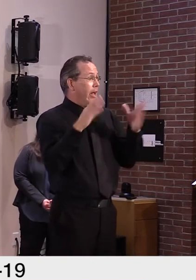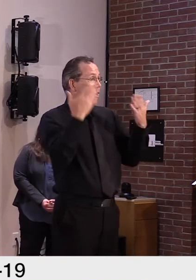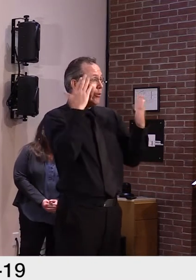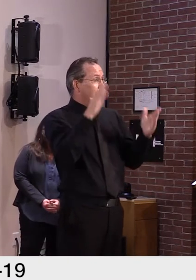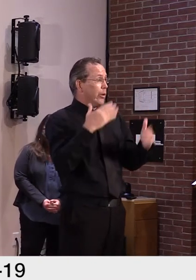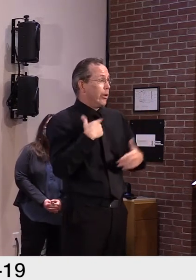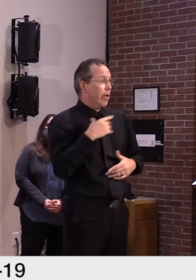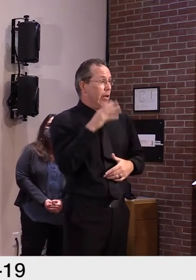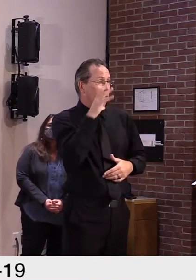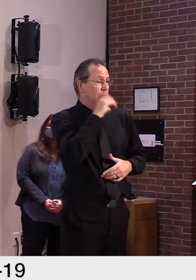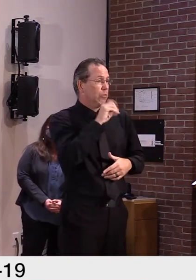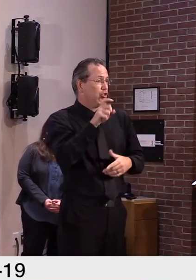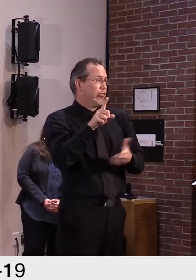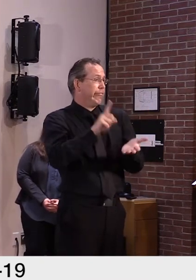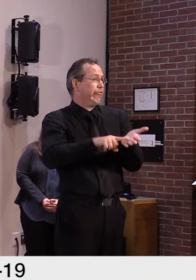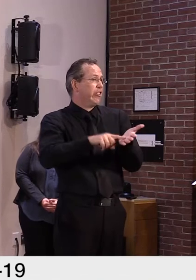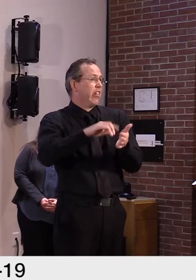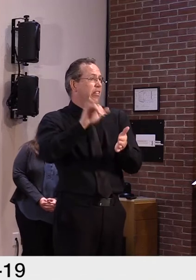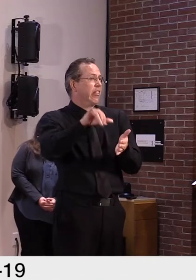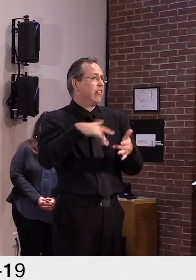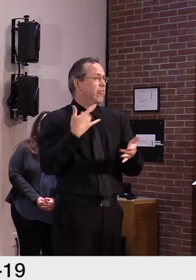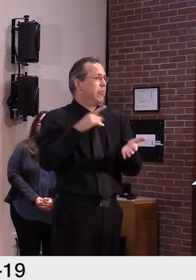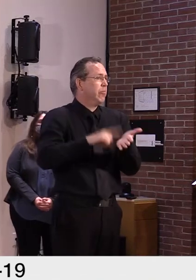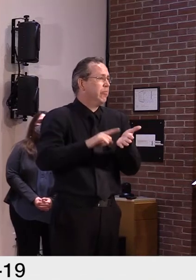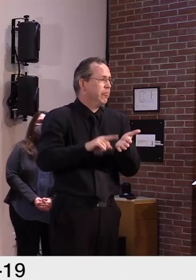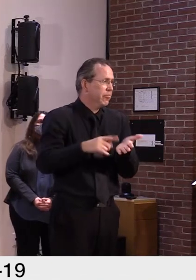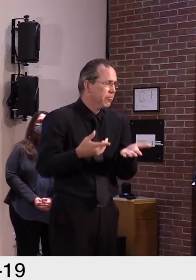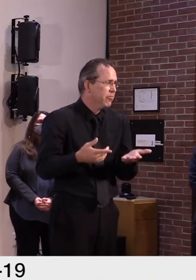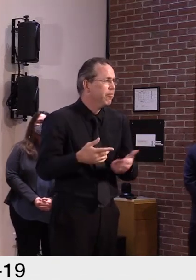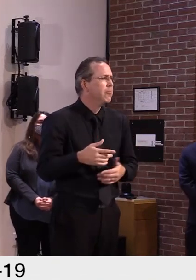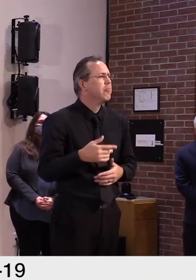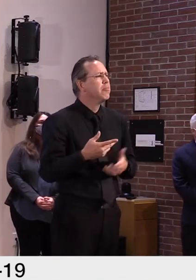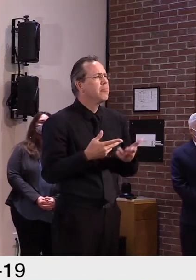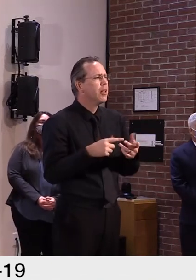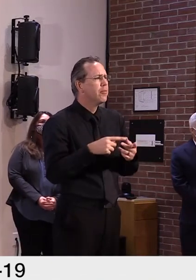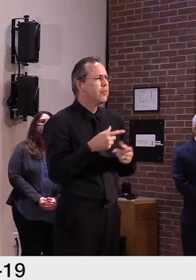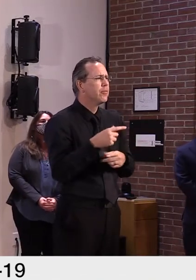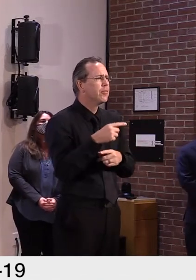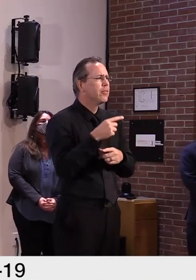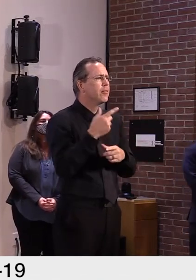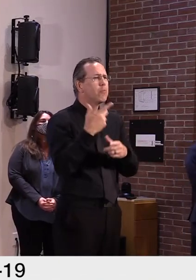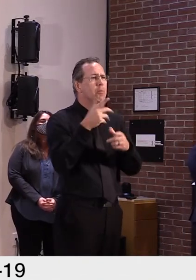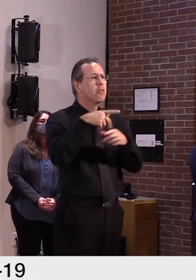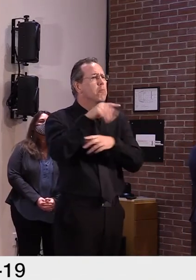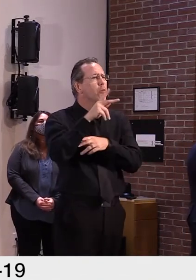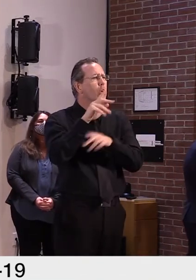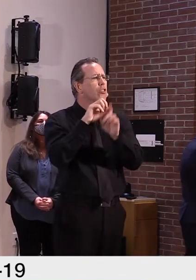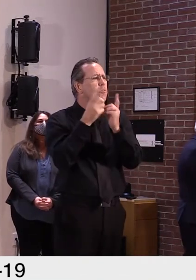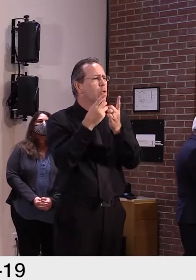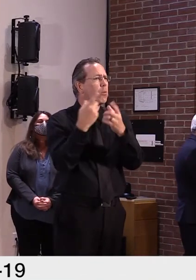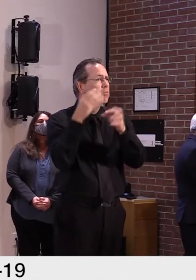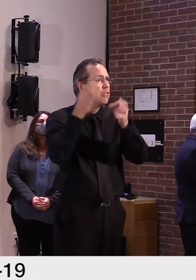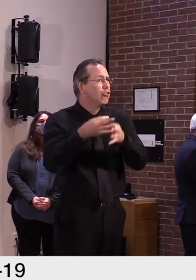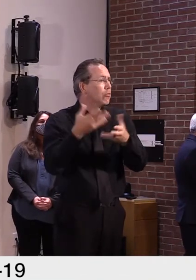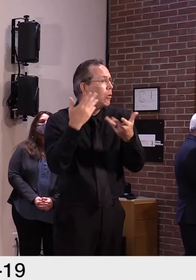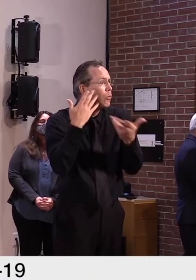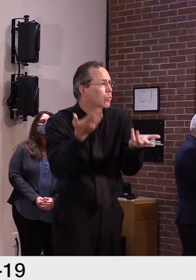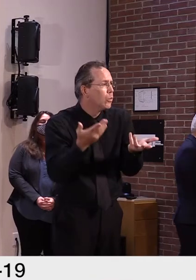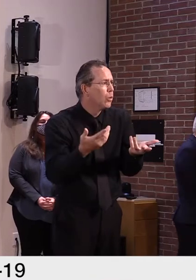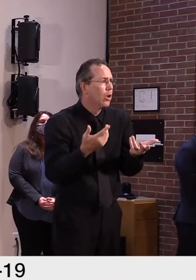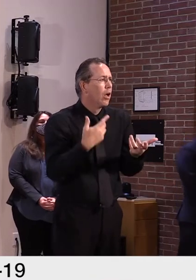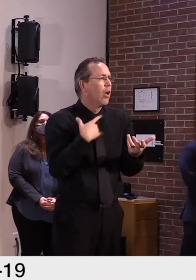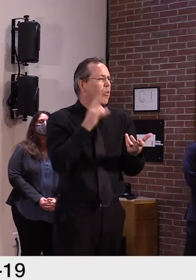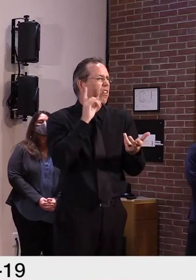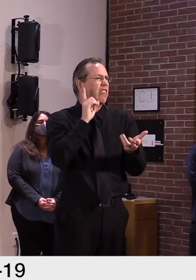and, or maybe it's B-Trans. I just don't know. Um, but we'll get to the bottom of it. Okay. So, this is Secretary